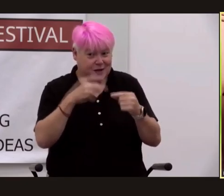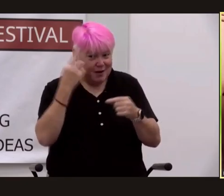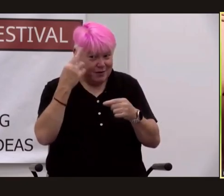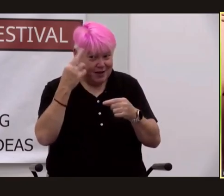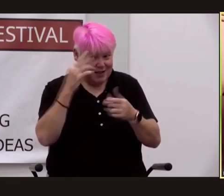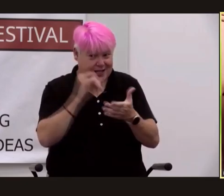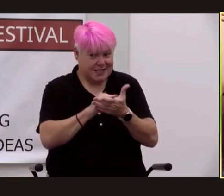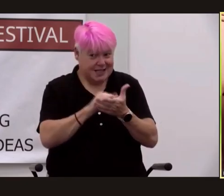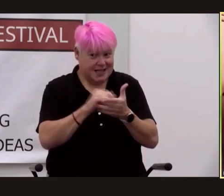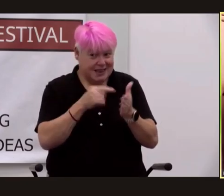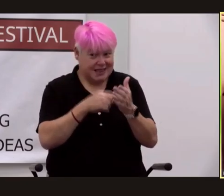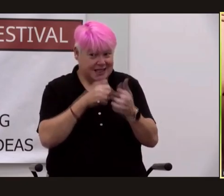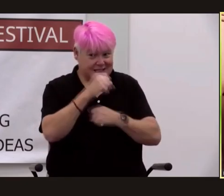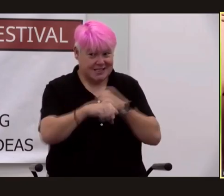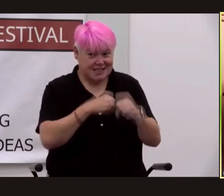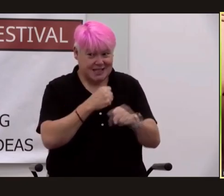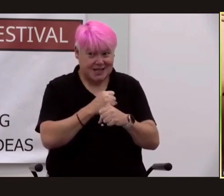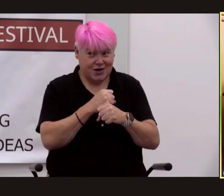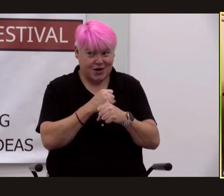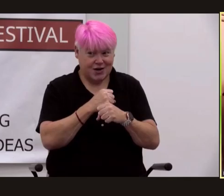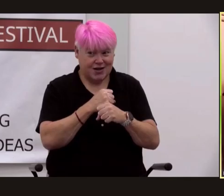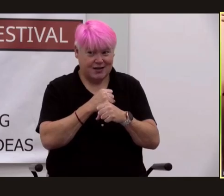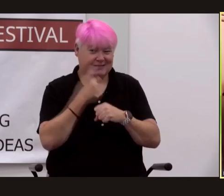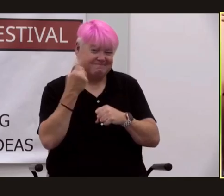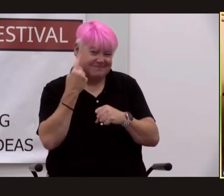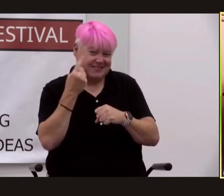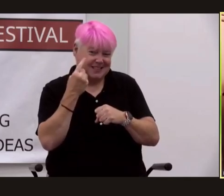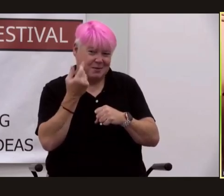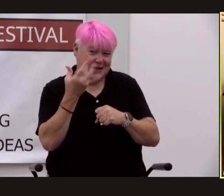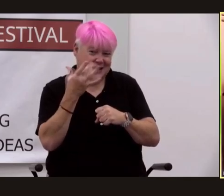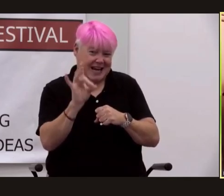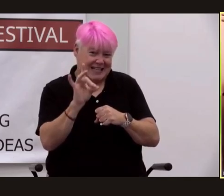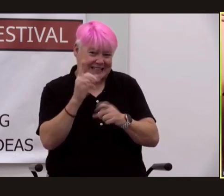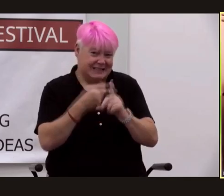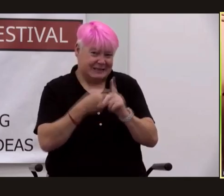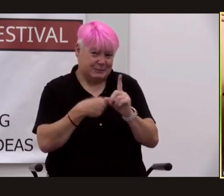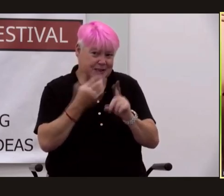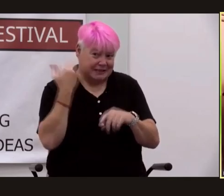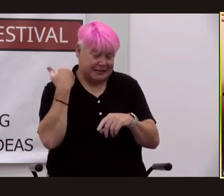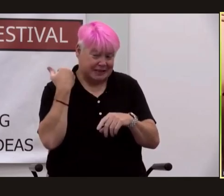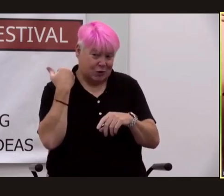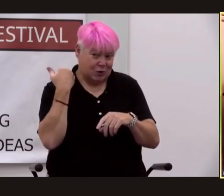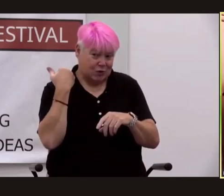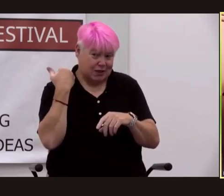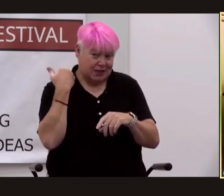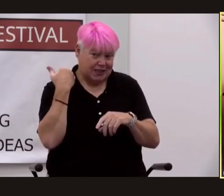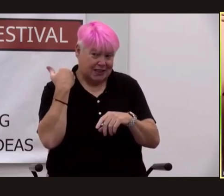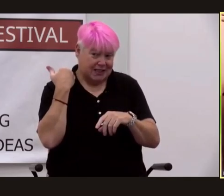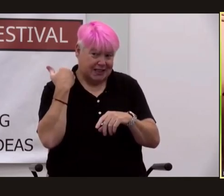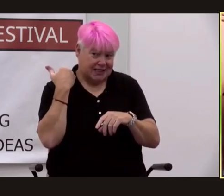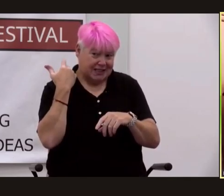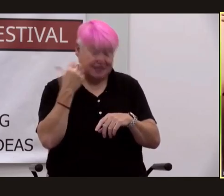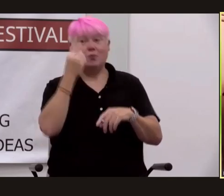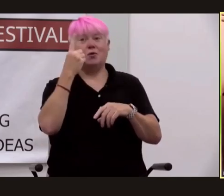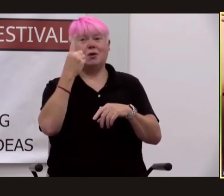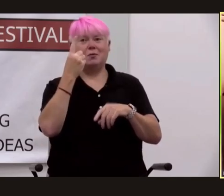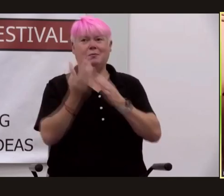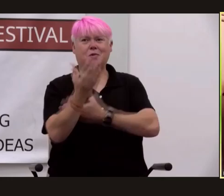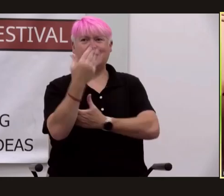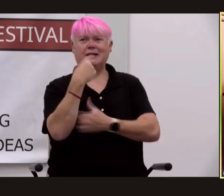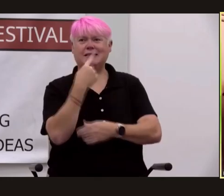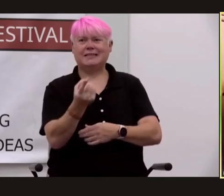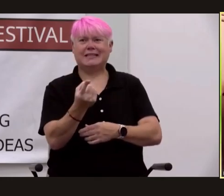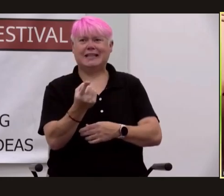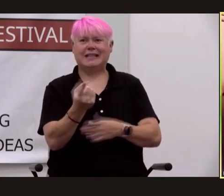this year and it was only about let's say 18 months ago out of those four years that i kind of woke up one morning and said in good